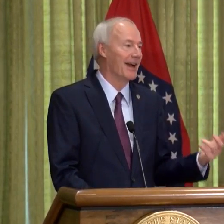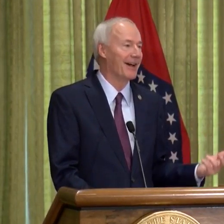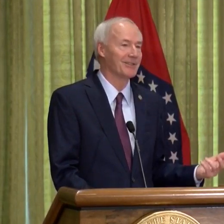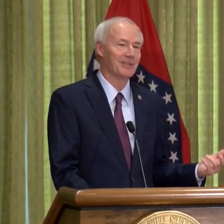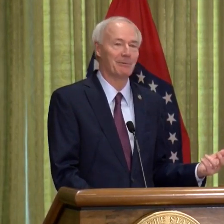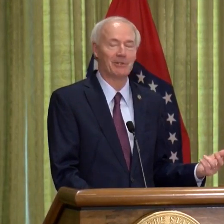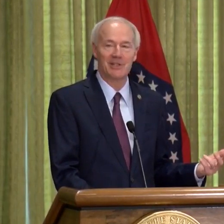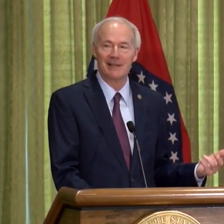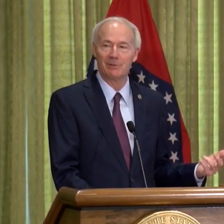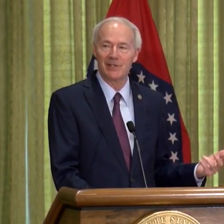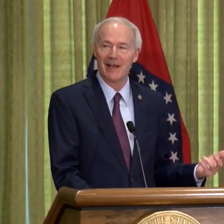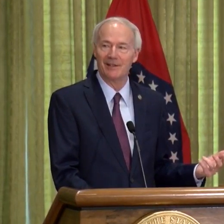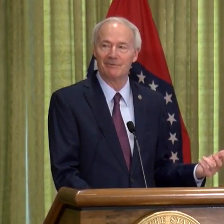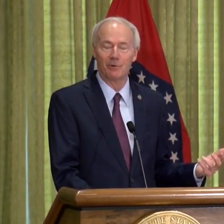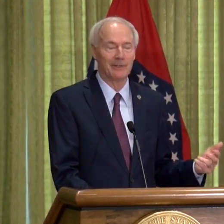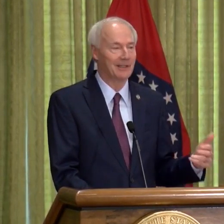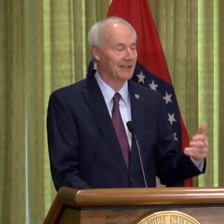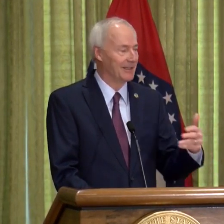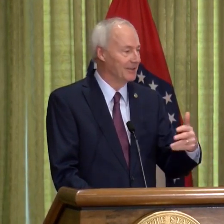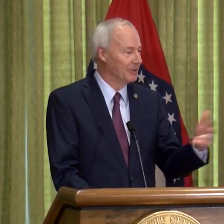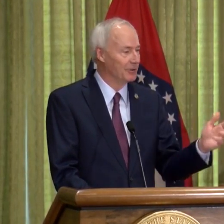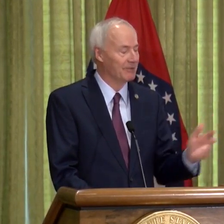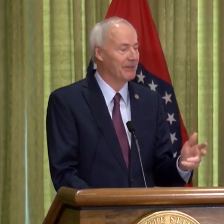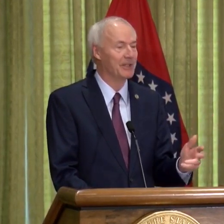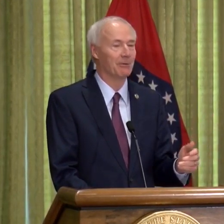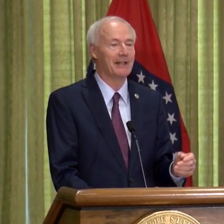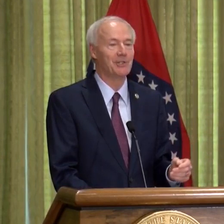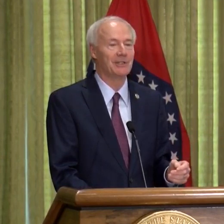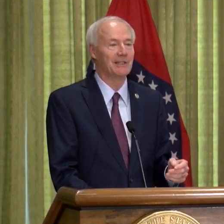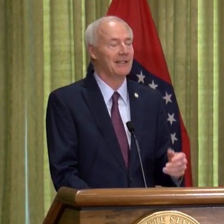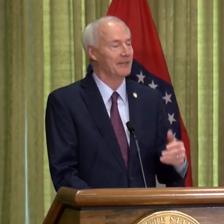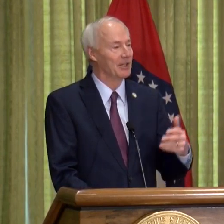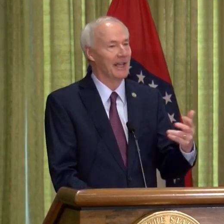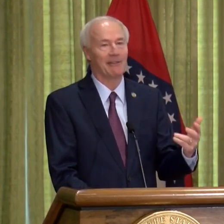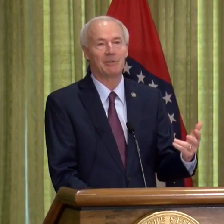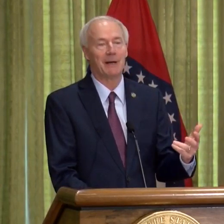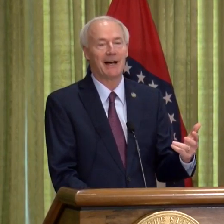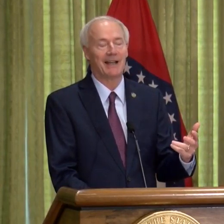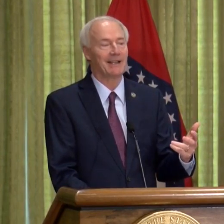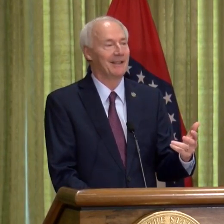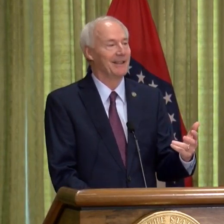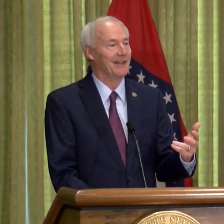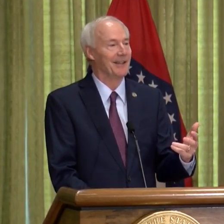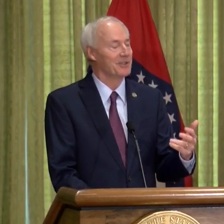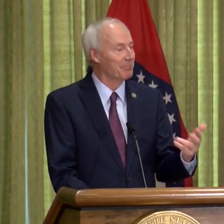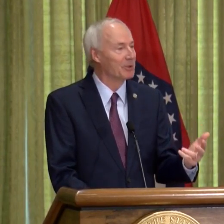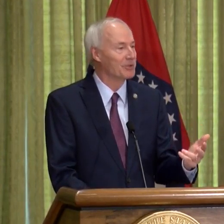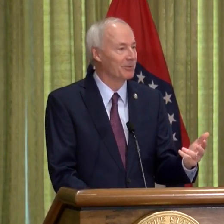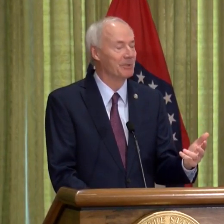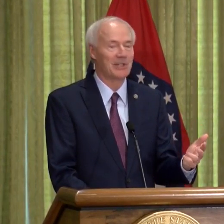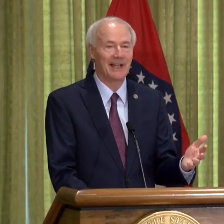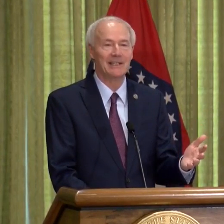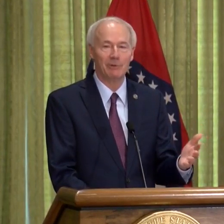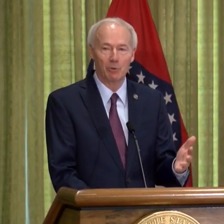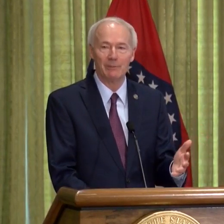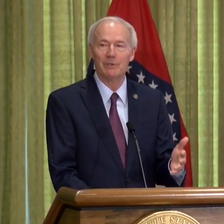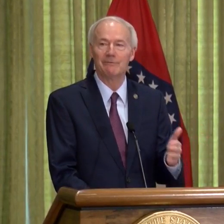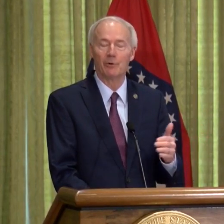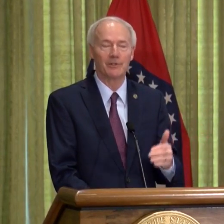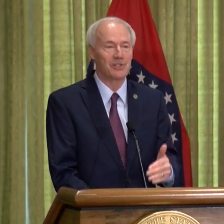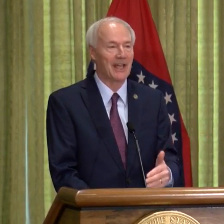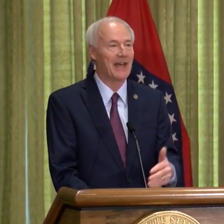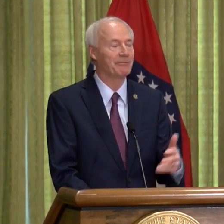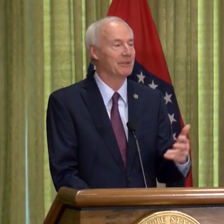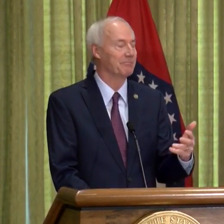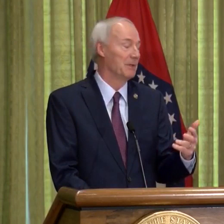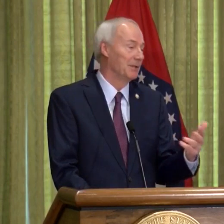furniture out, some of their tables out for the new configuration. They're going to have to buy some personal protective equipment